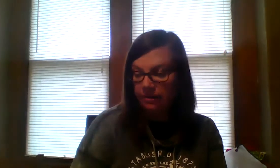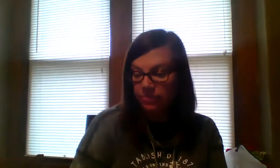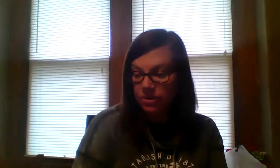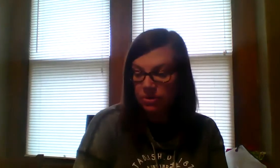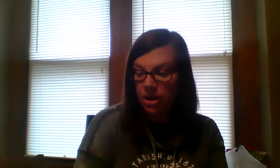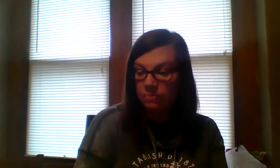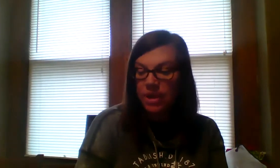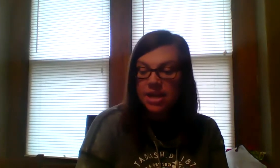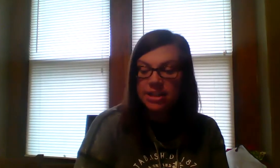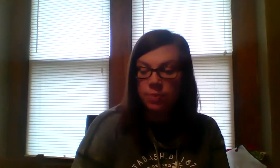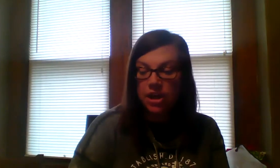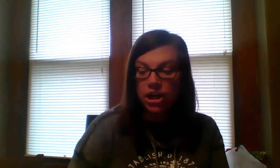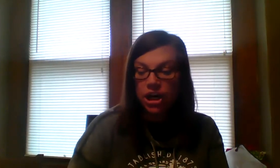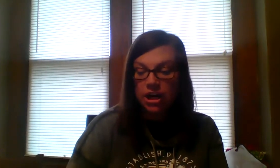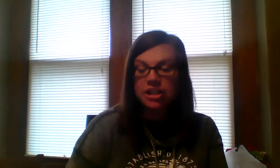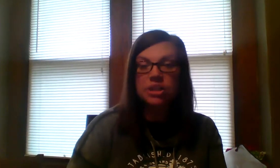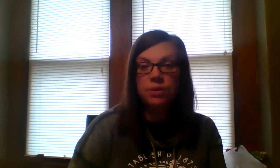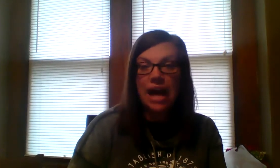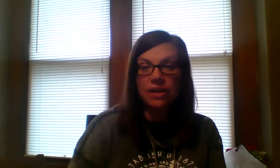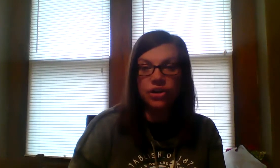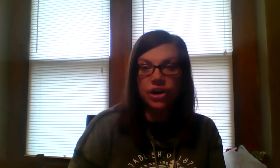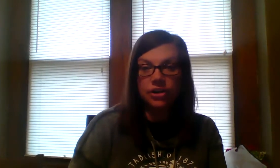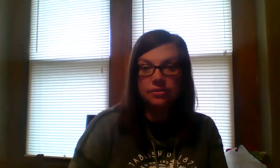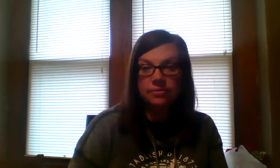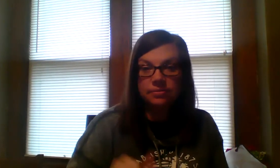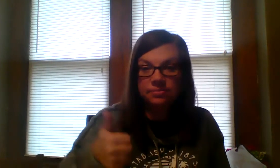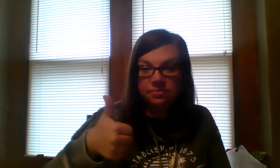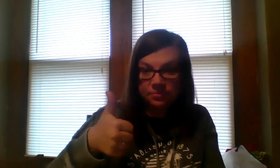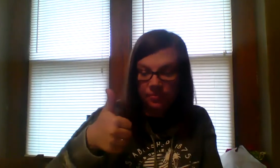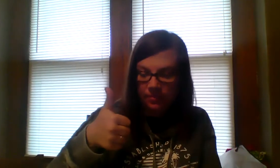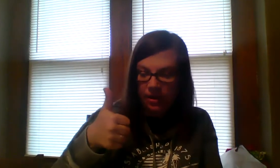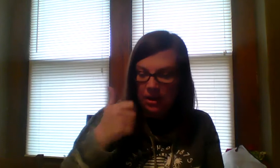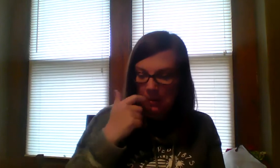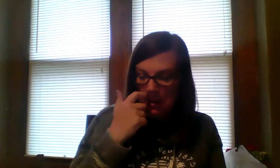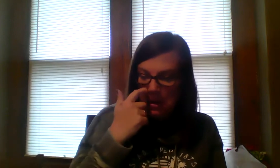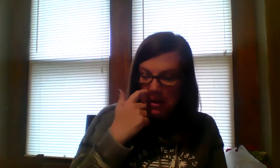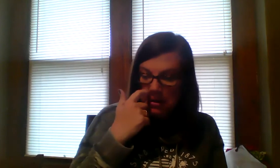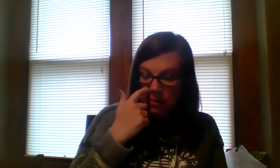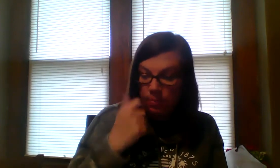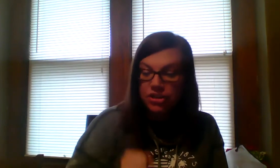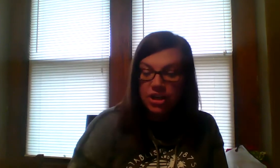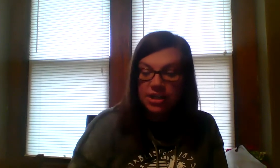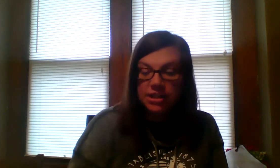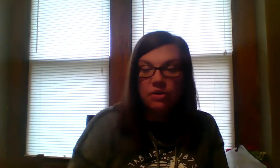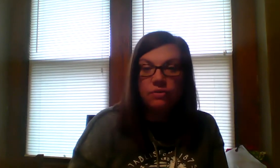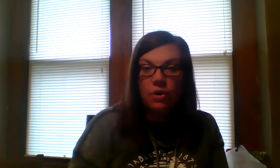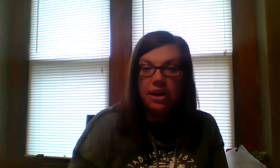okay? So here we go. Speaker, splasher. Good. Speeches, voted.